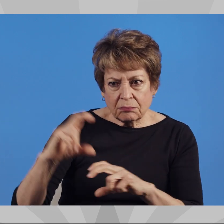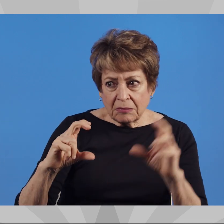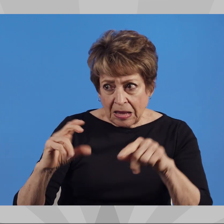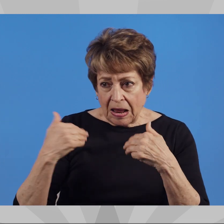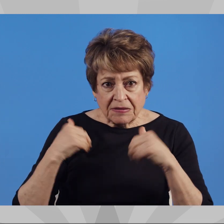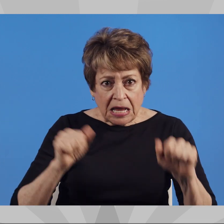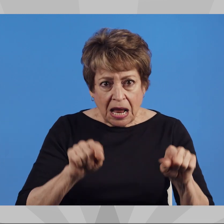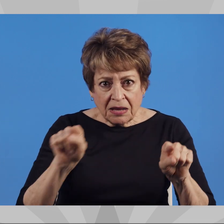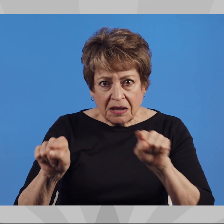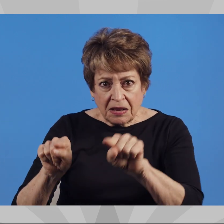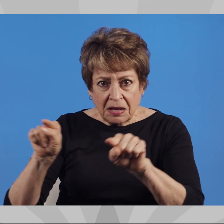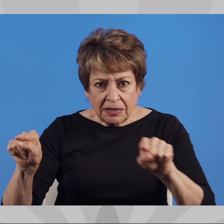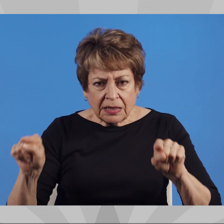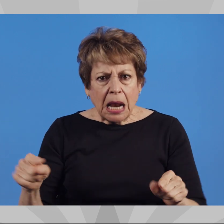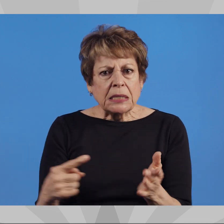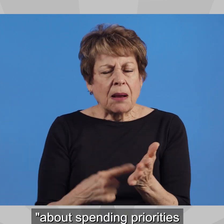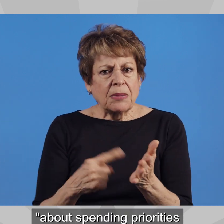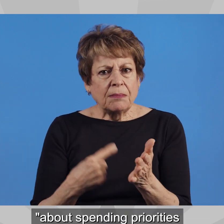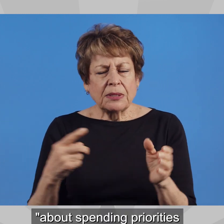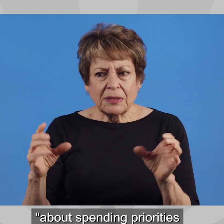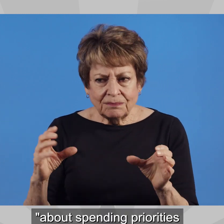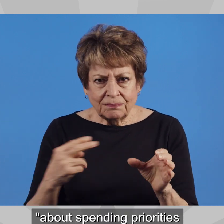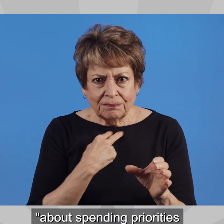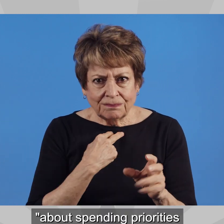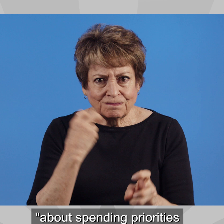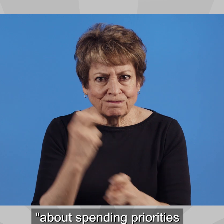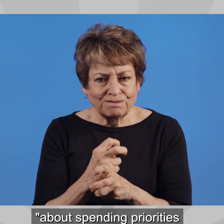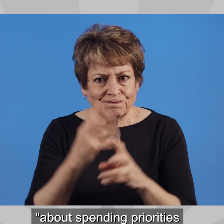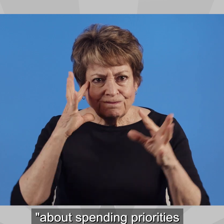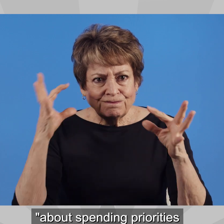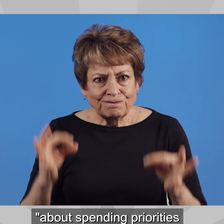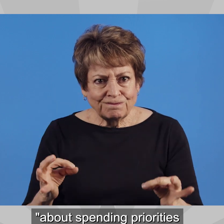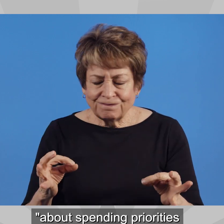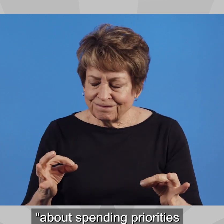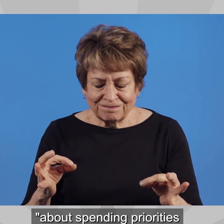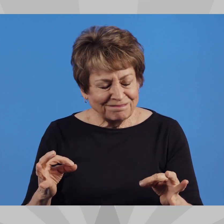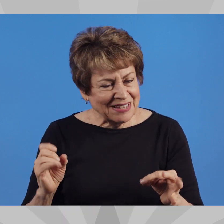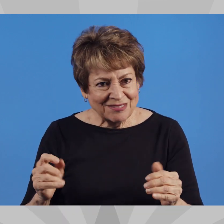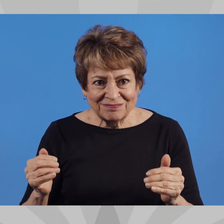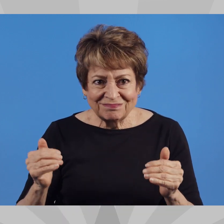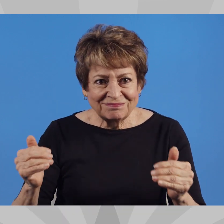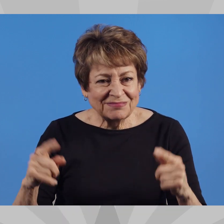AND SOMETIMES MAKING TOUGH DECISIONS ABOUT SPENDING PRIORITIES AND REVENUE SOURCES.